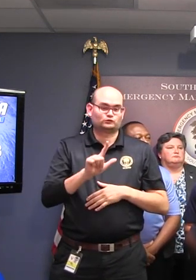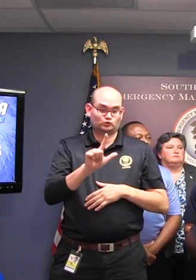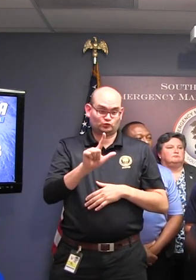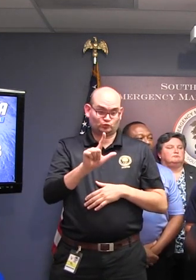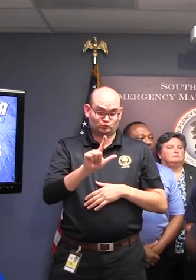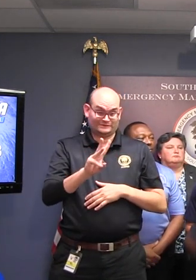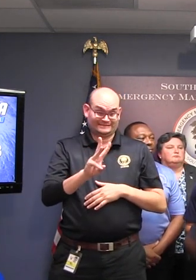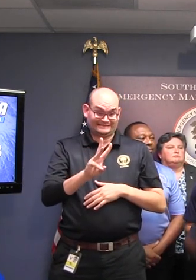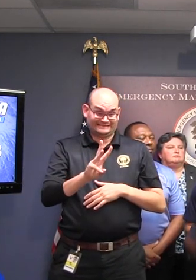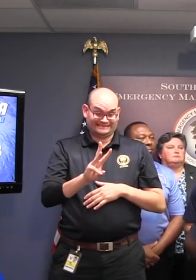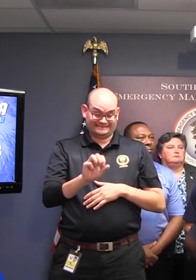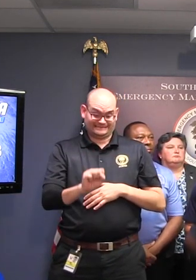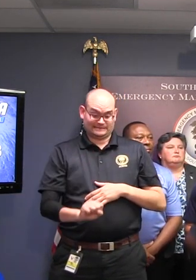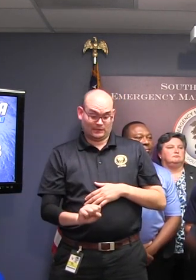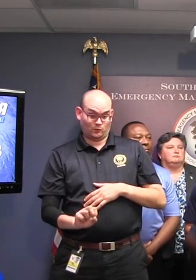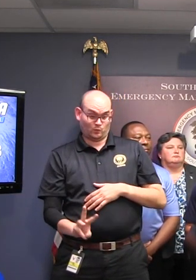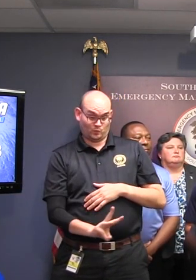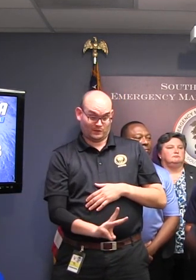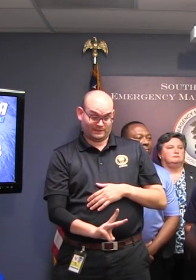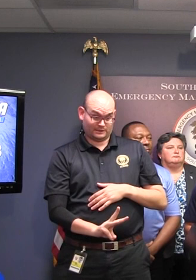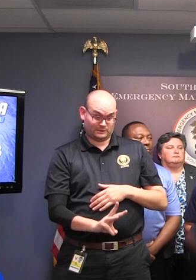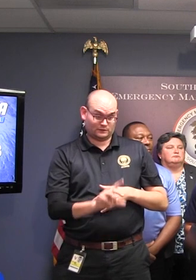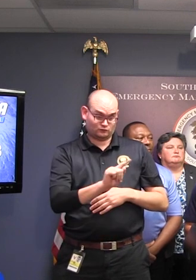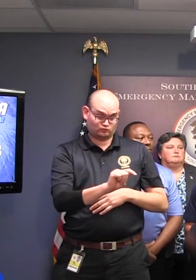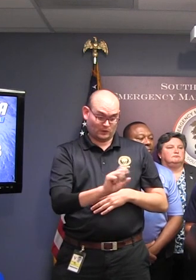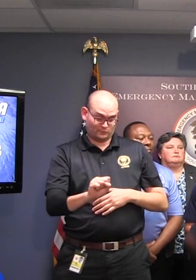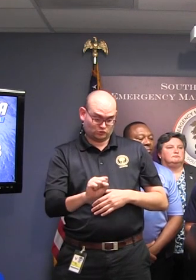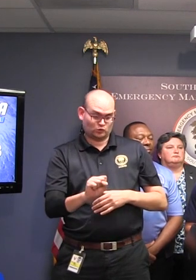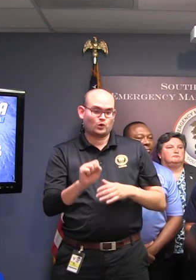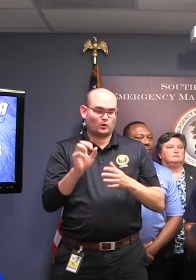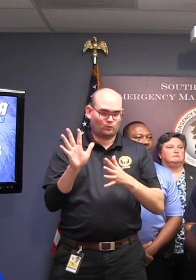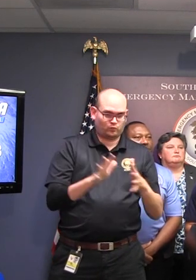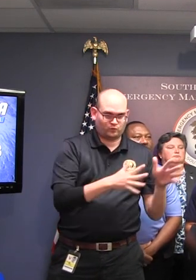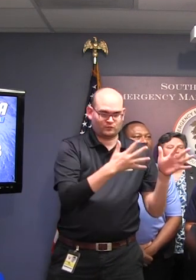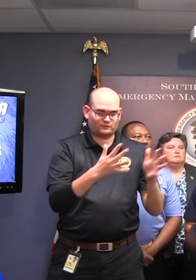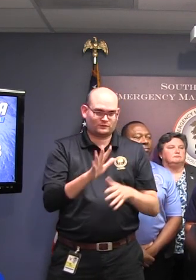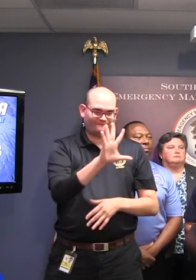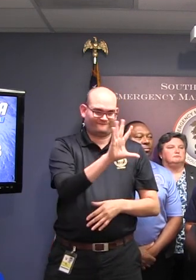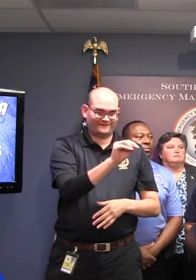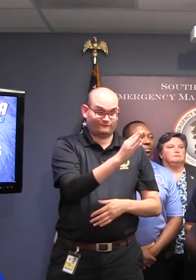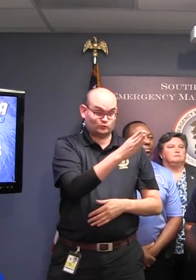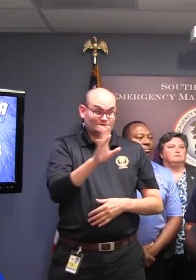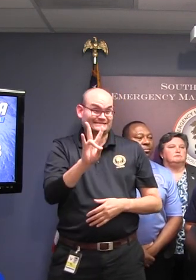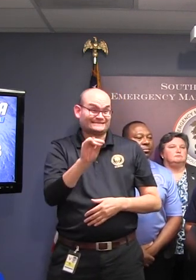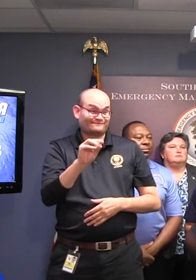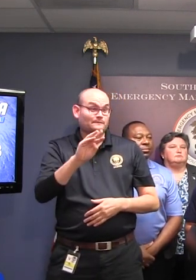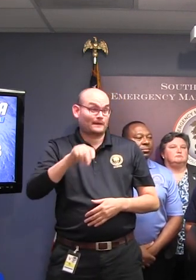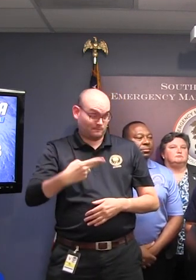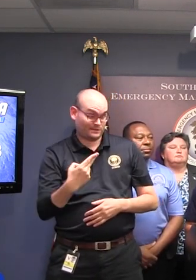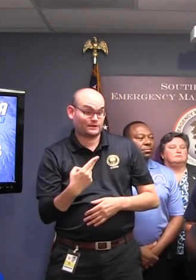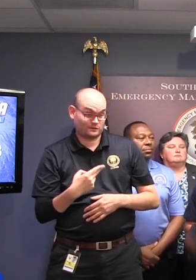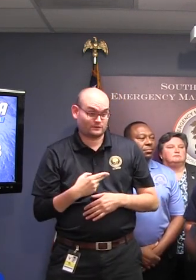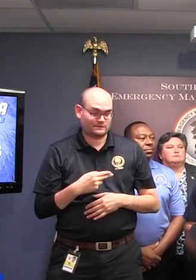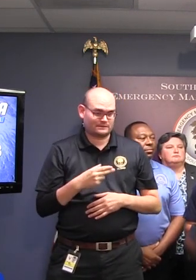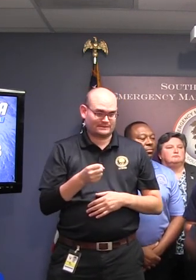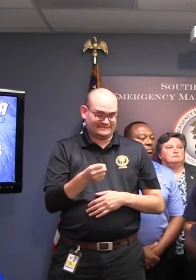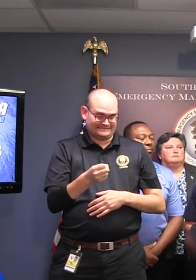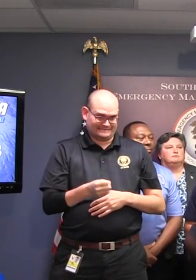for strong tropical storm force wind gusts of 50 to 70 miles per hour, especially along the immediate south coast.